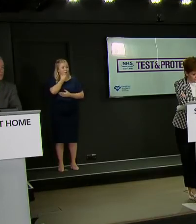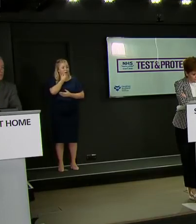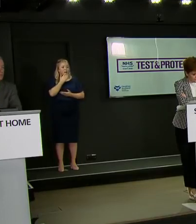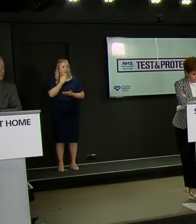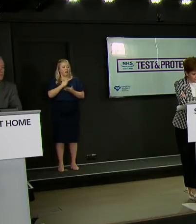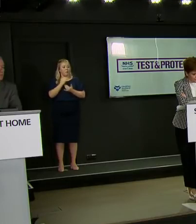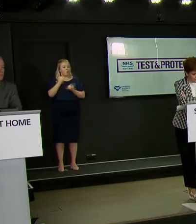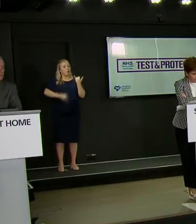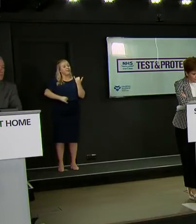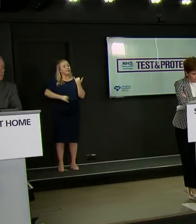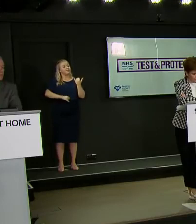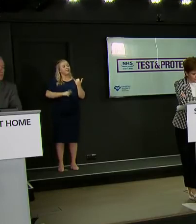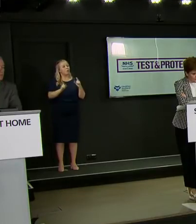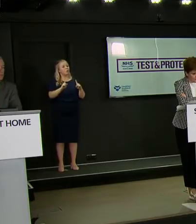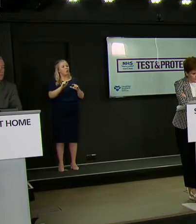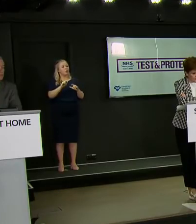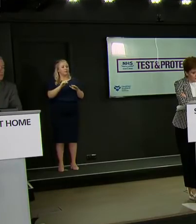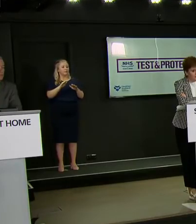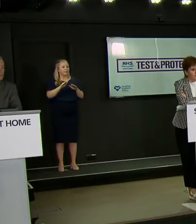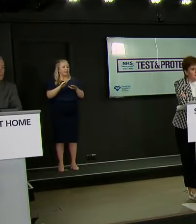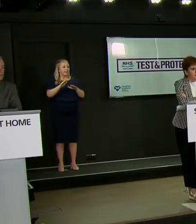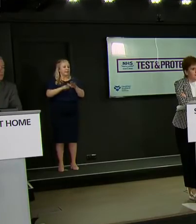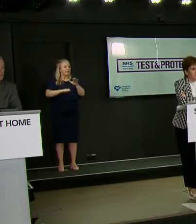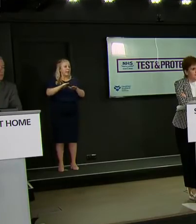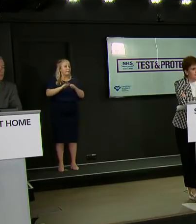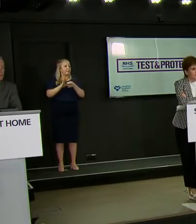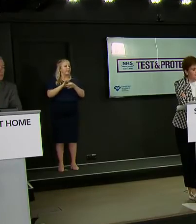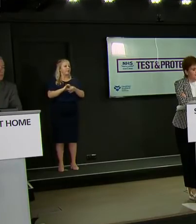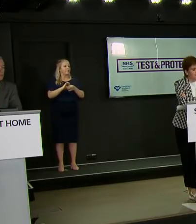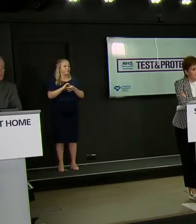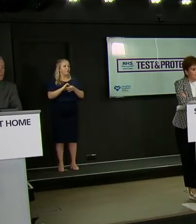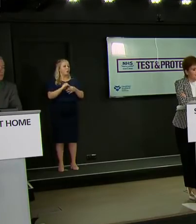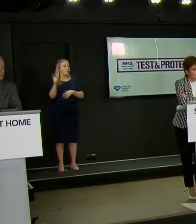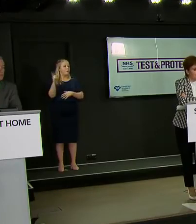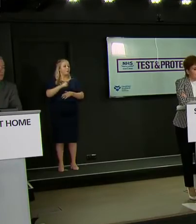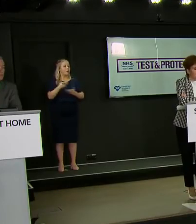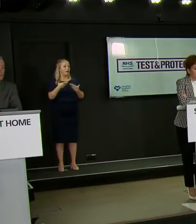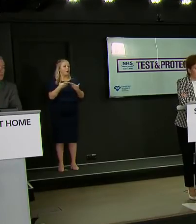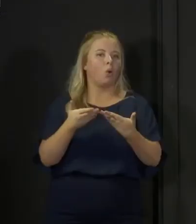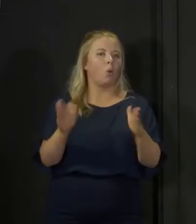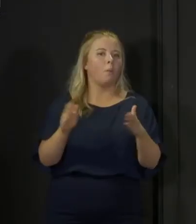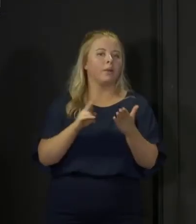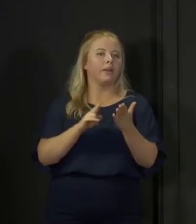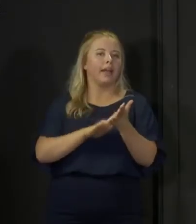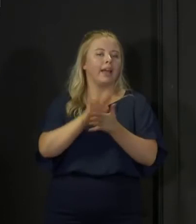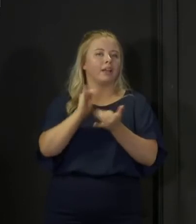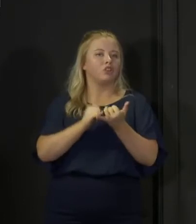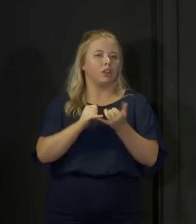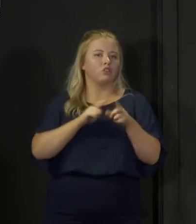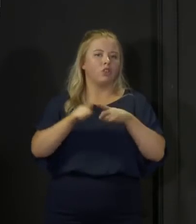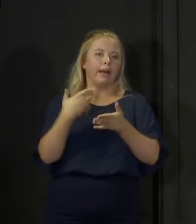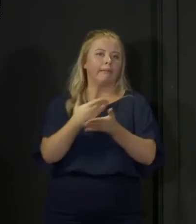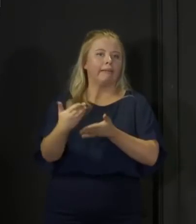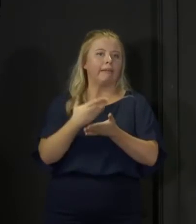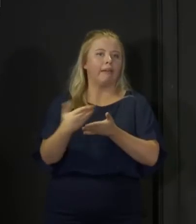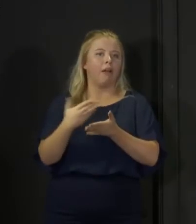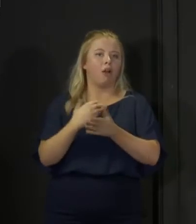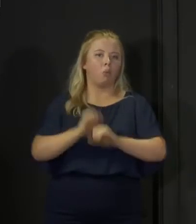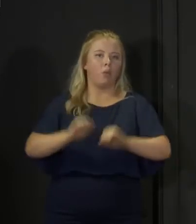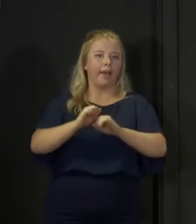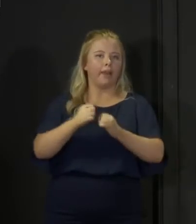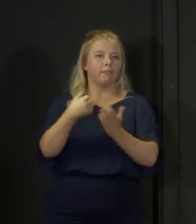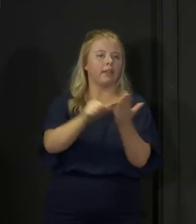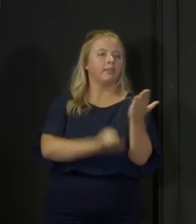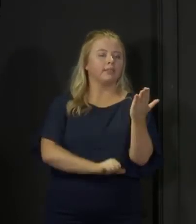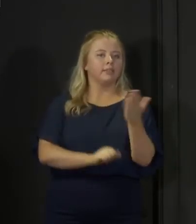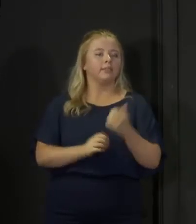are being taken with easing to clear this huge backlog? So the pausing of some